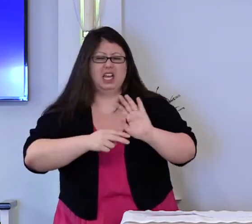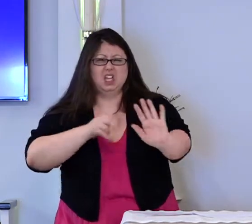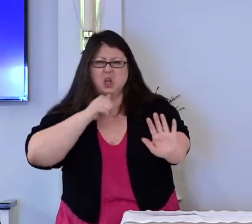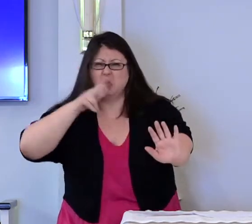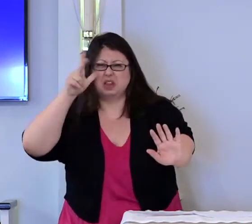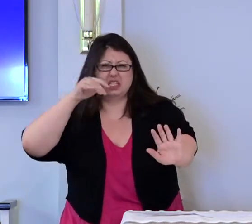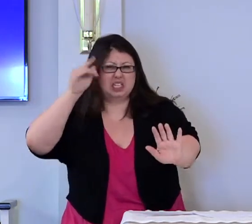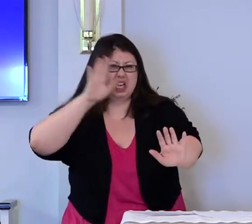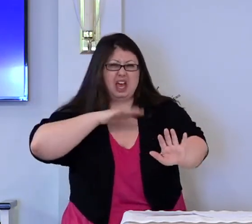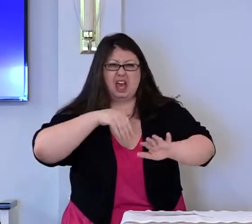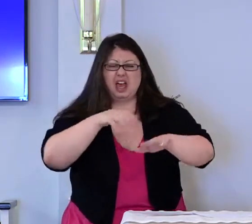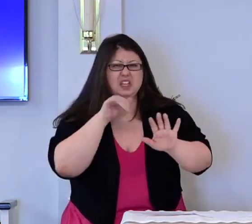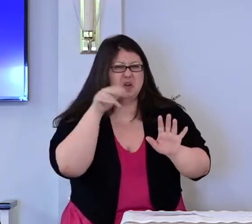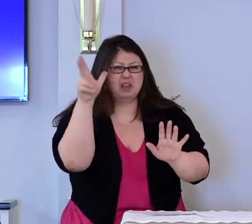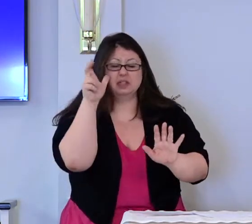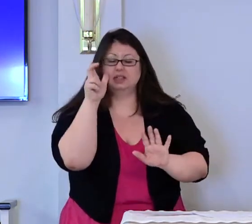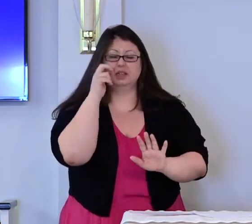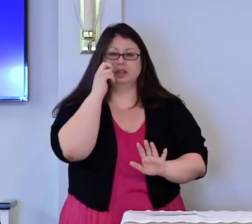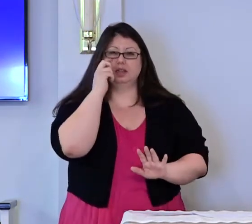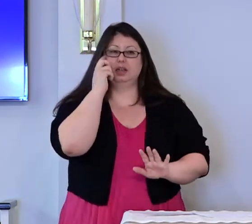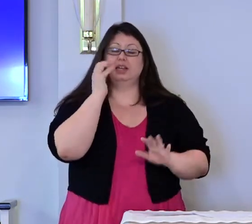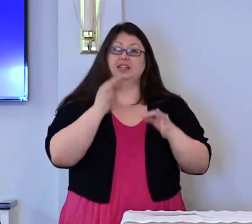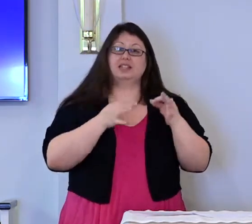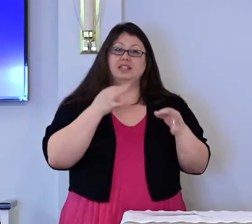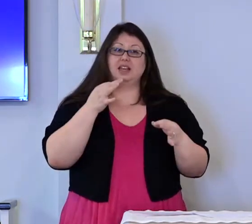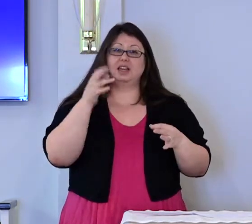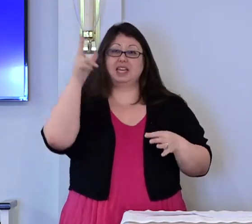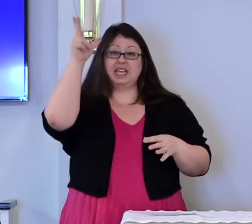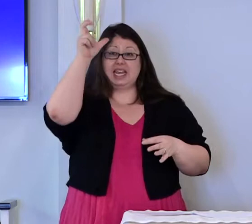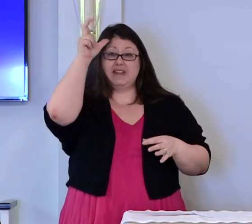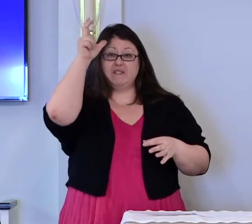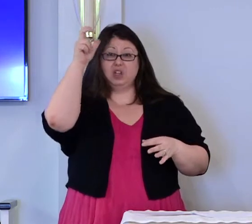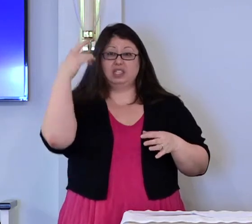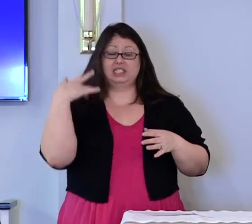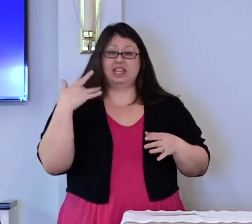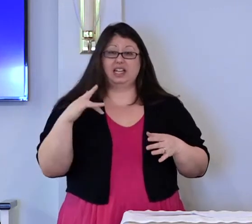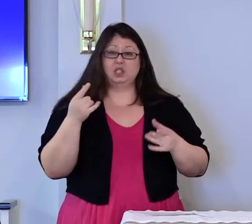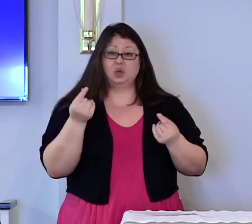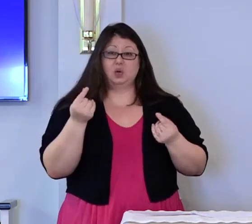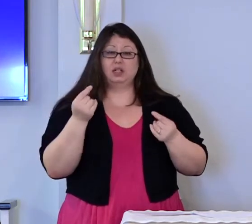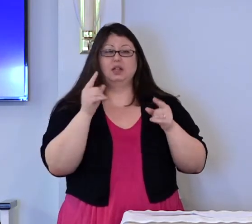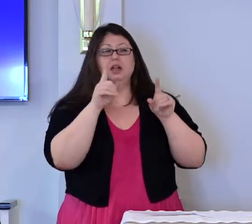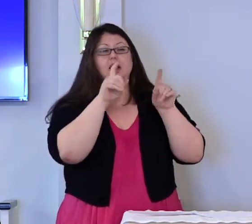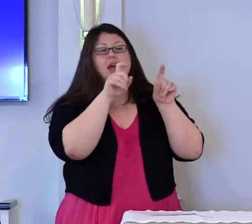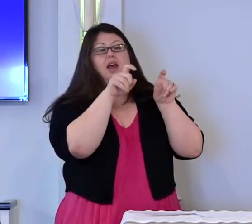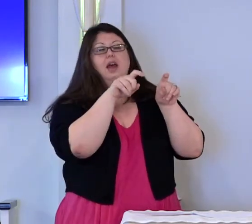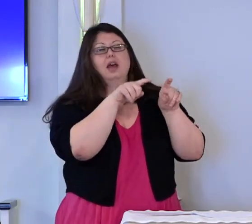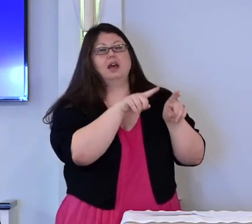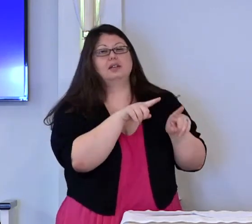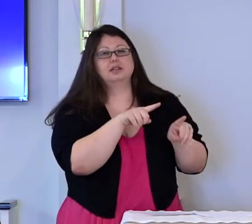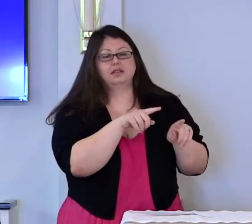God, but rather evil asks questions.